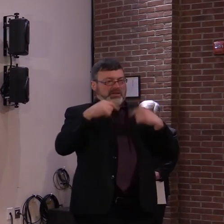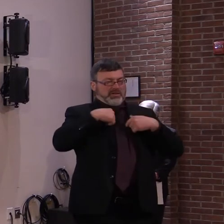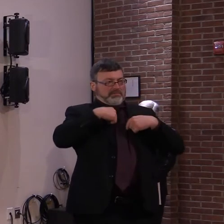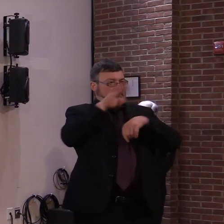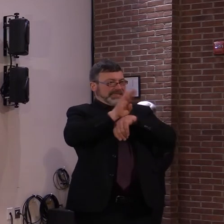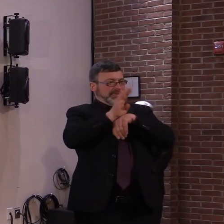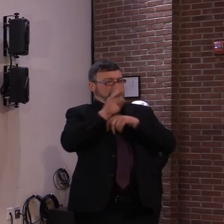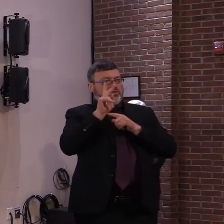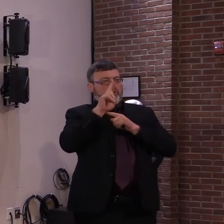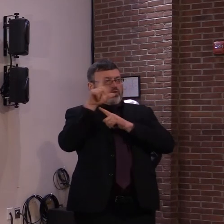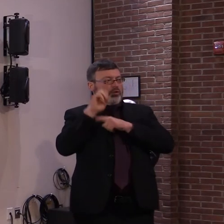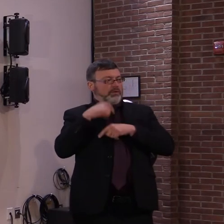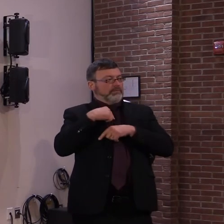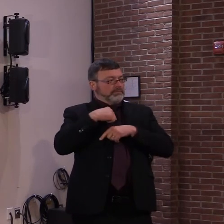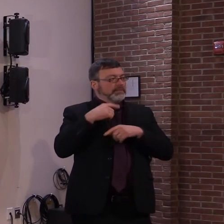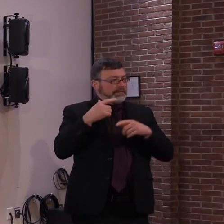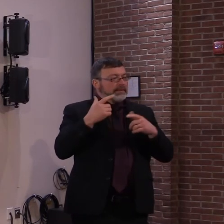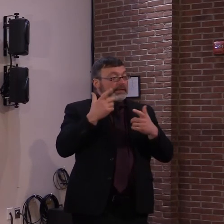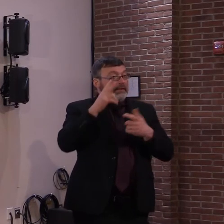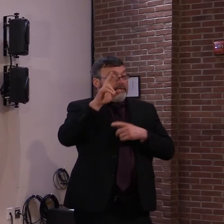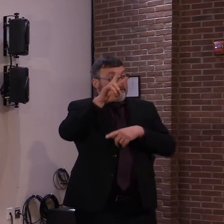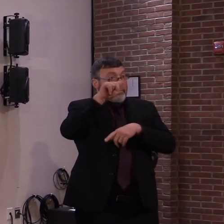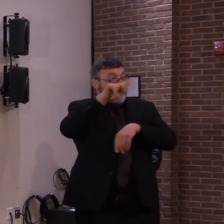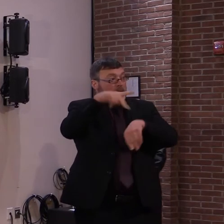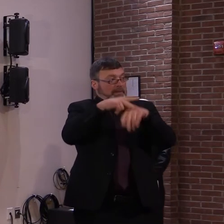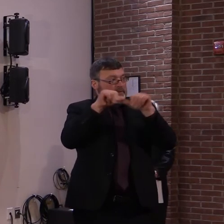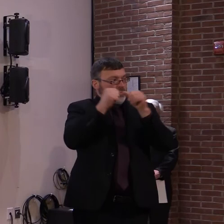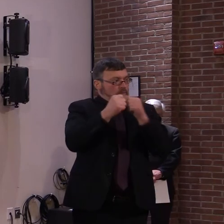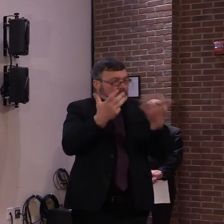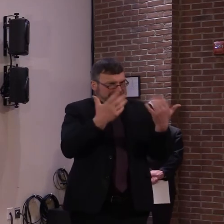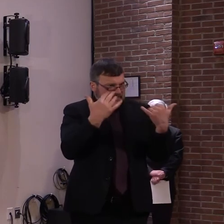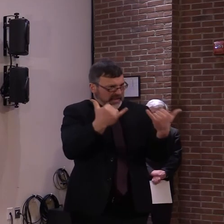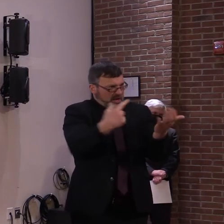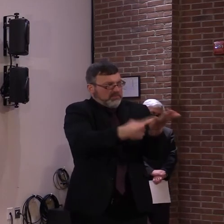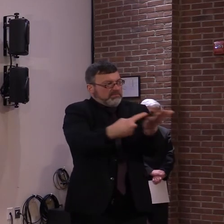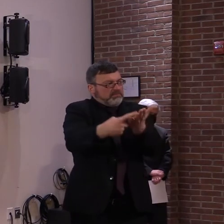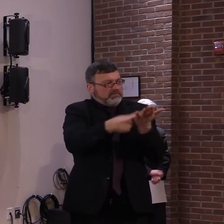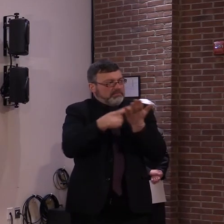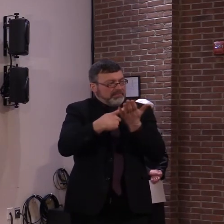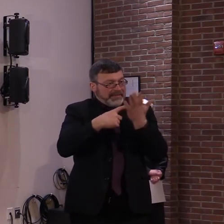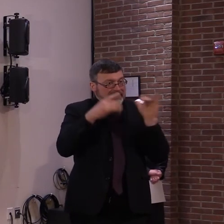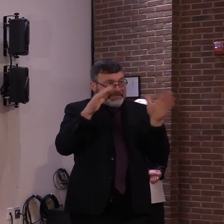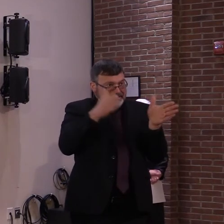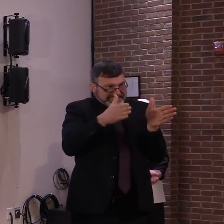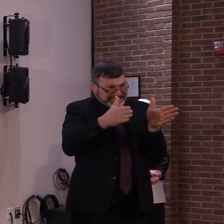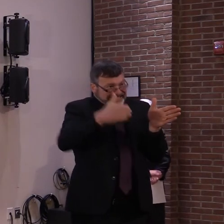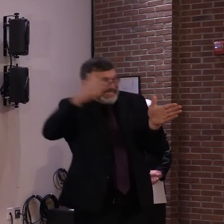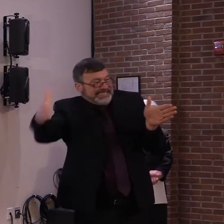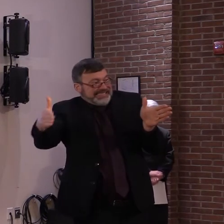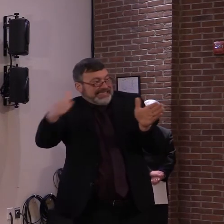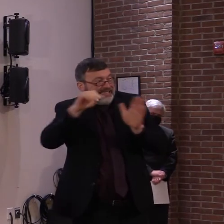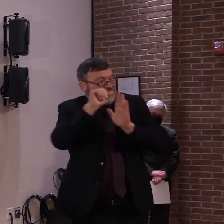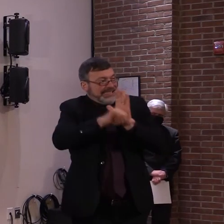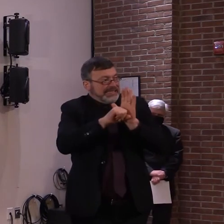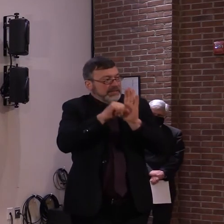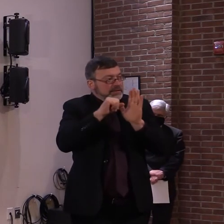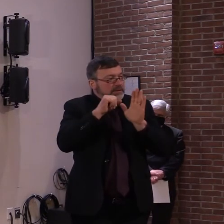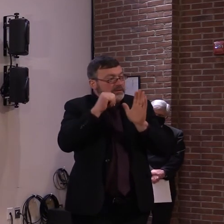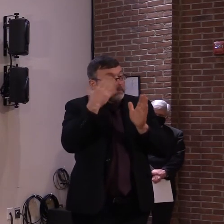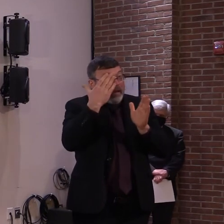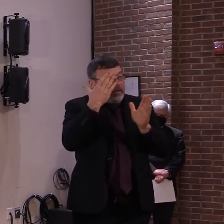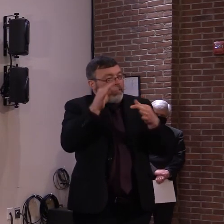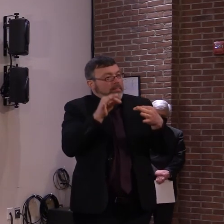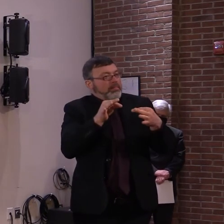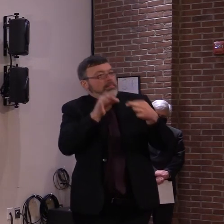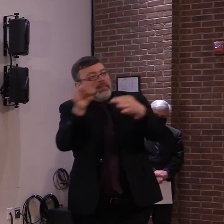worked for the schools and there's a broad agreement to extend the season to the end of March, I believe. So,